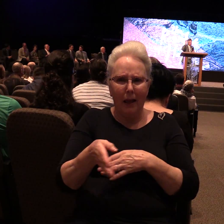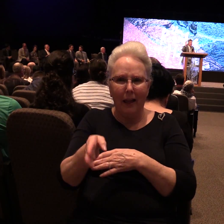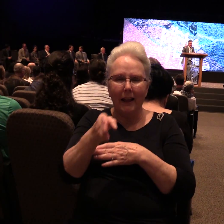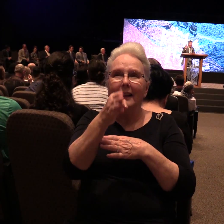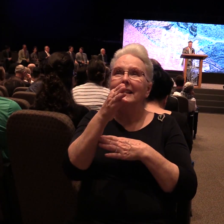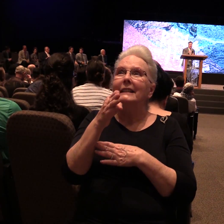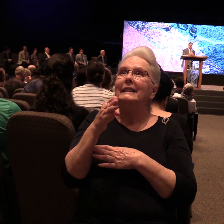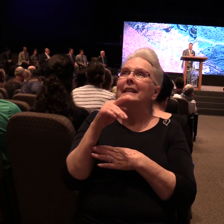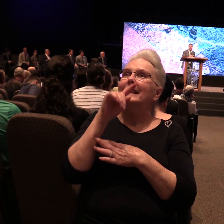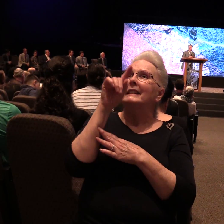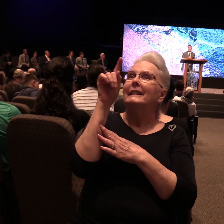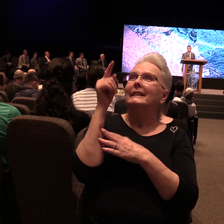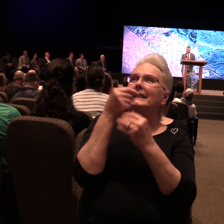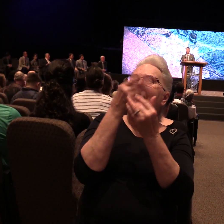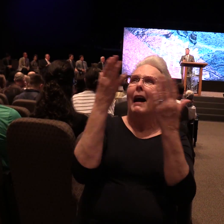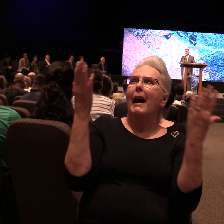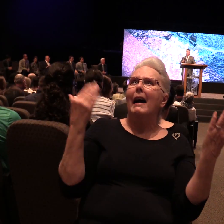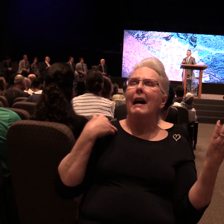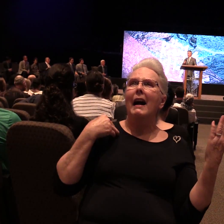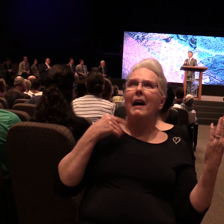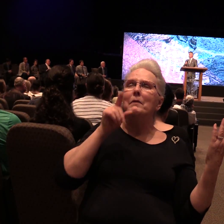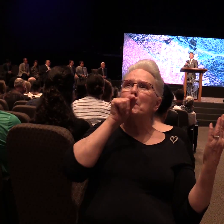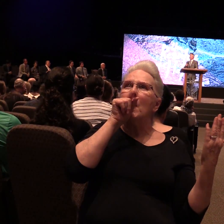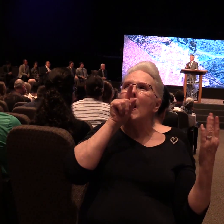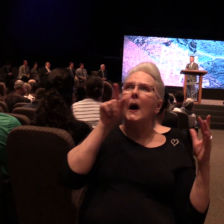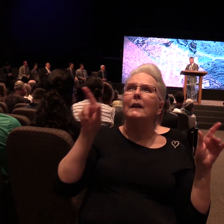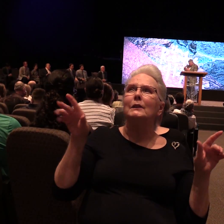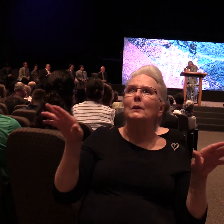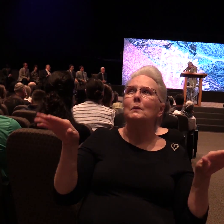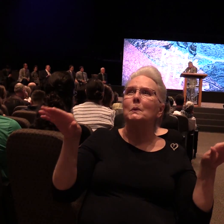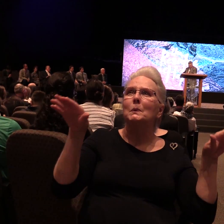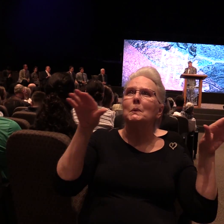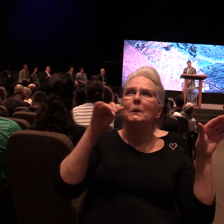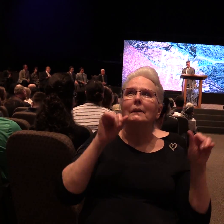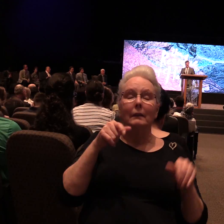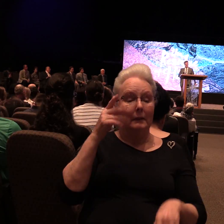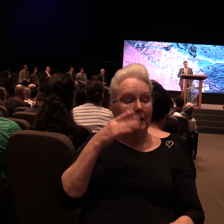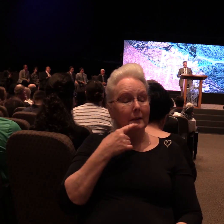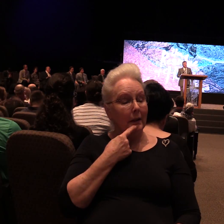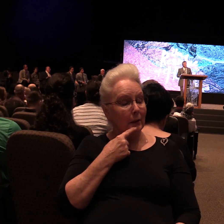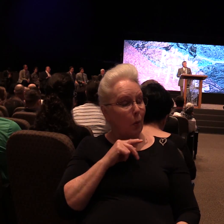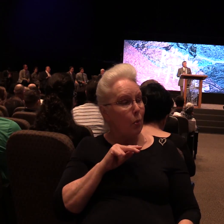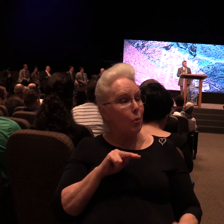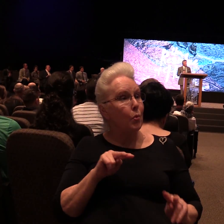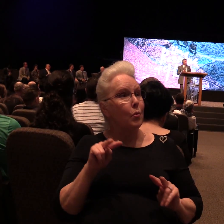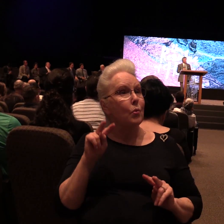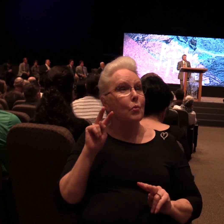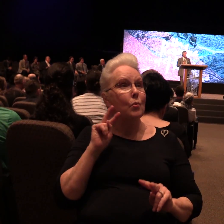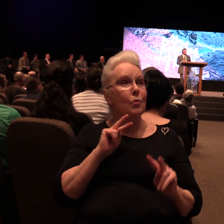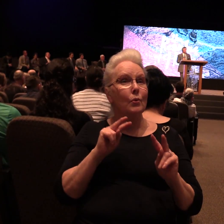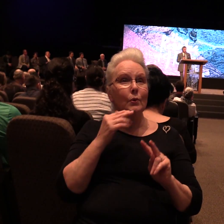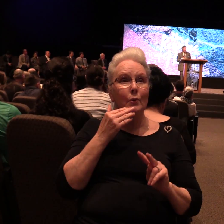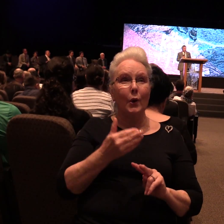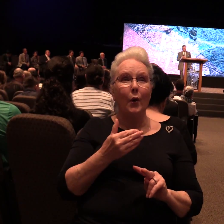is taken over by birds and lean creatures. And God says it again. This is good. Creatures great and small